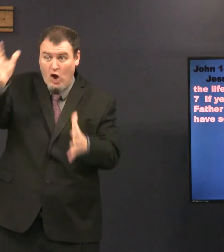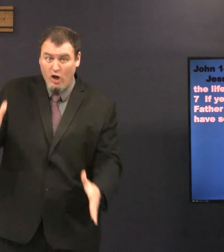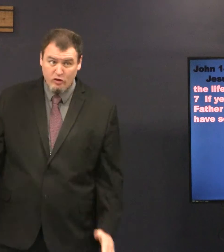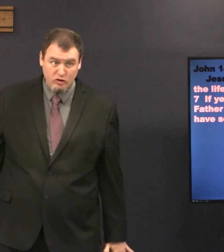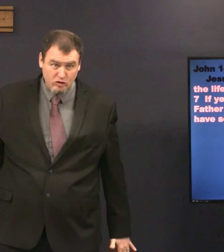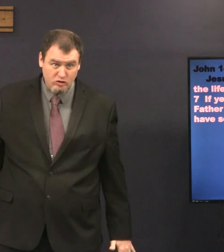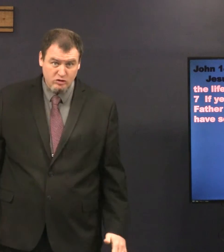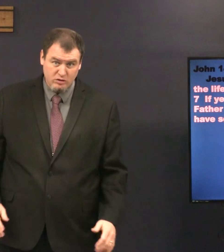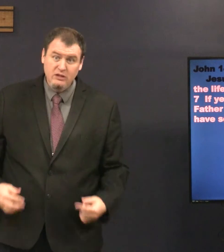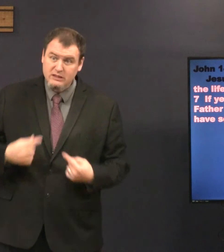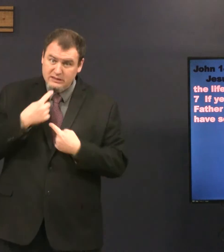himself the Father.